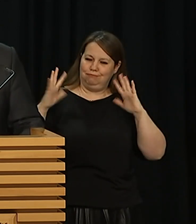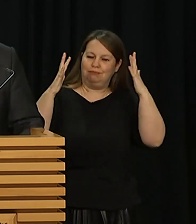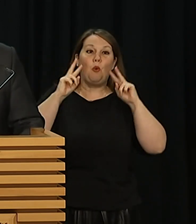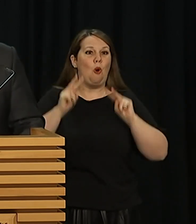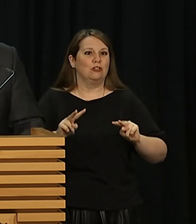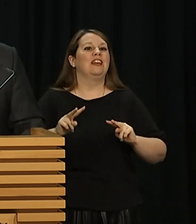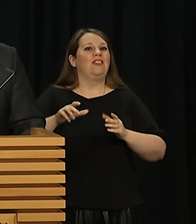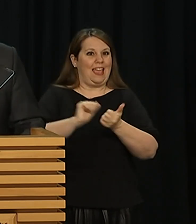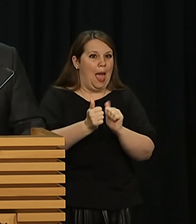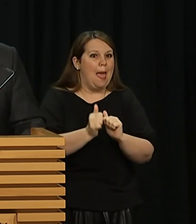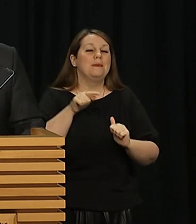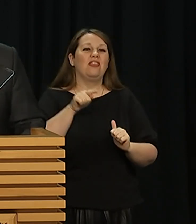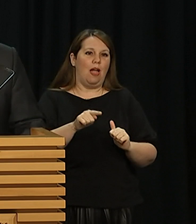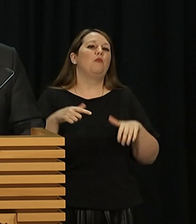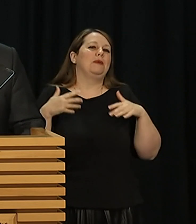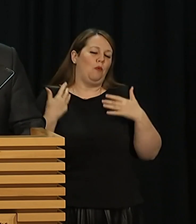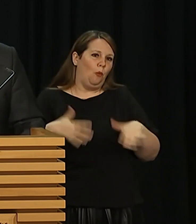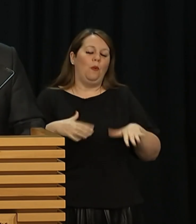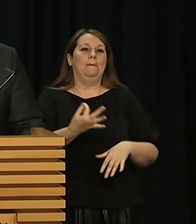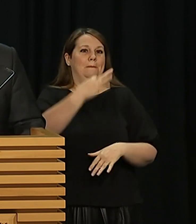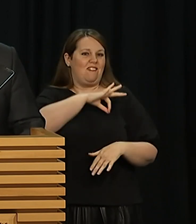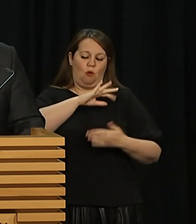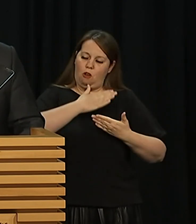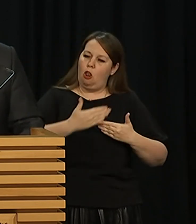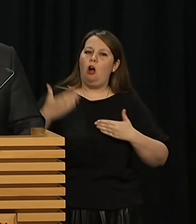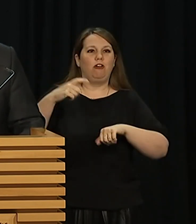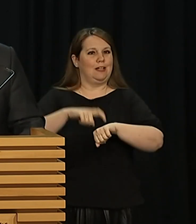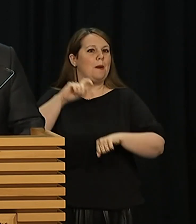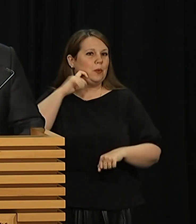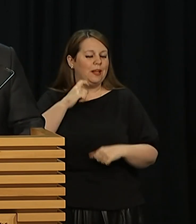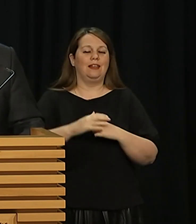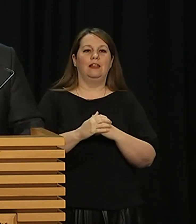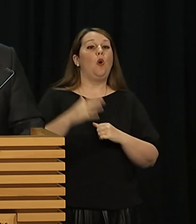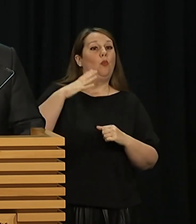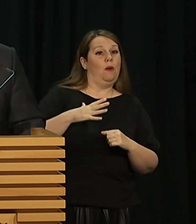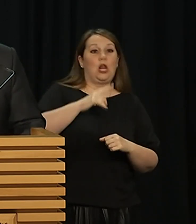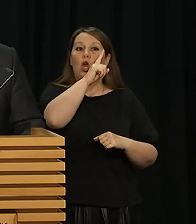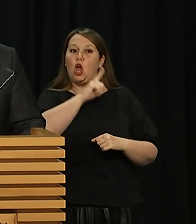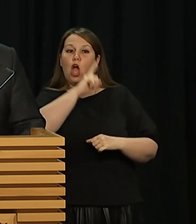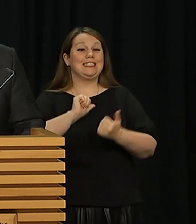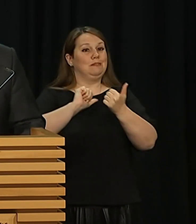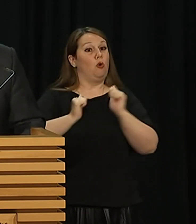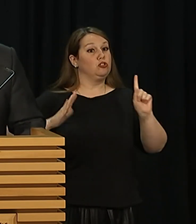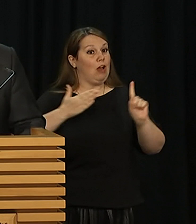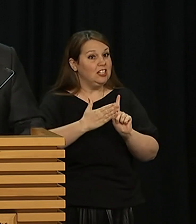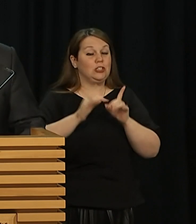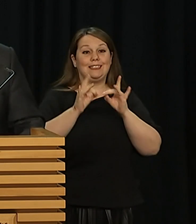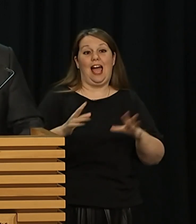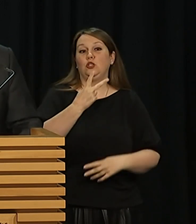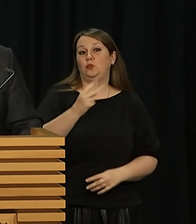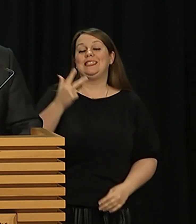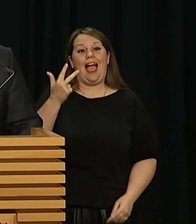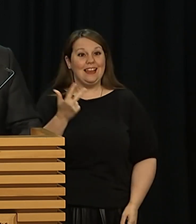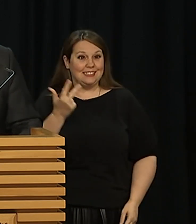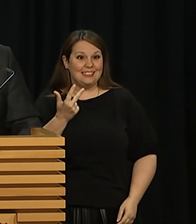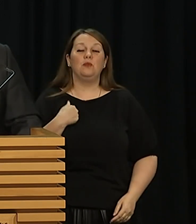the long-term benefits that will flow. As part of the Women and Girls in Sport strategy that we launched in 2018, we said that we